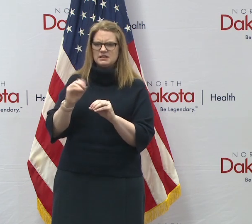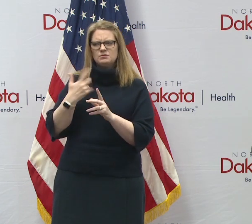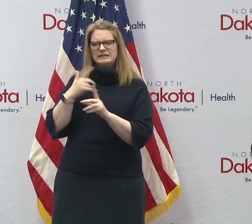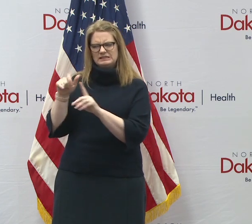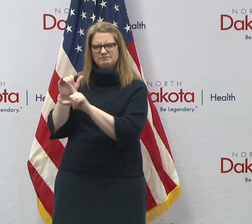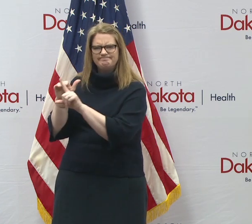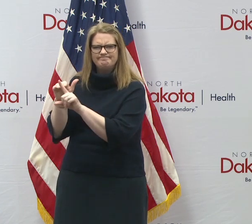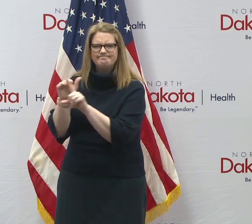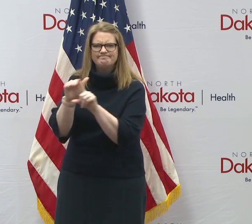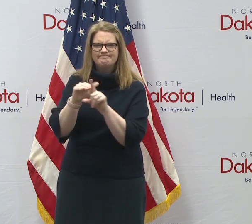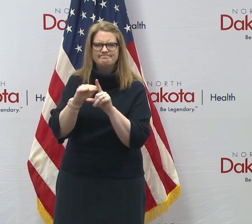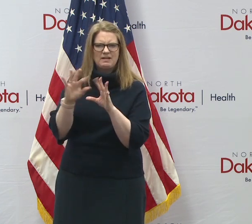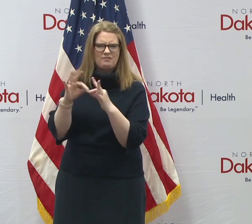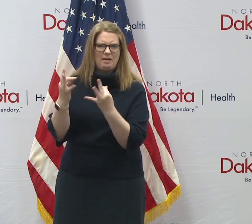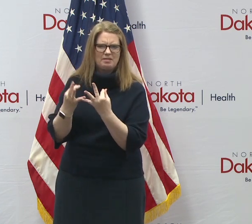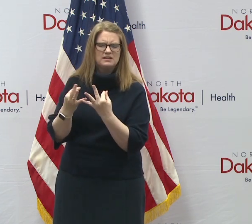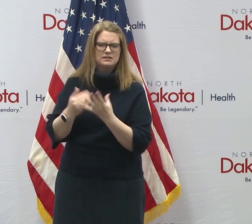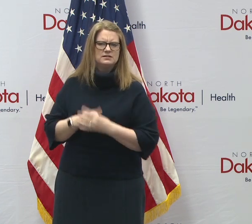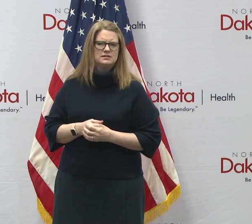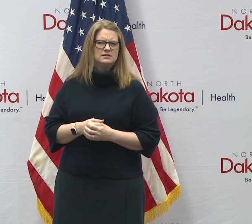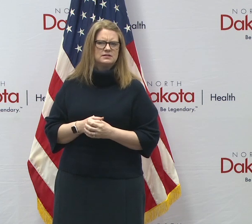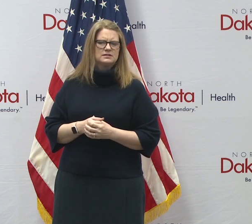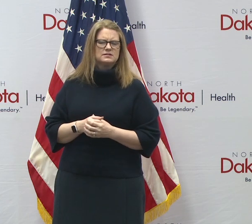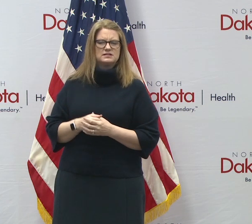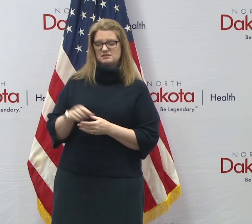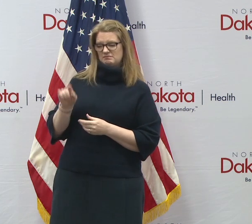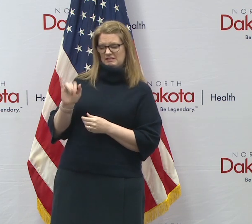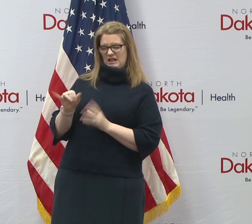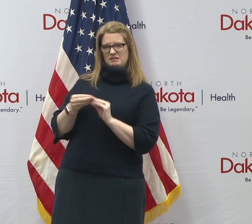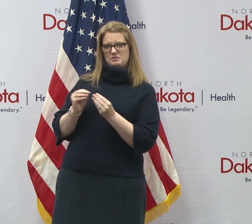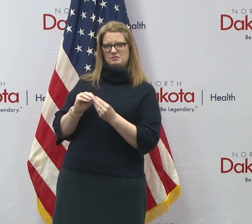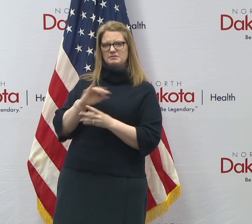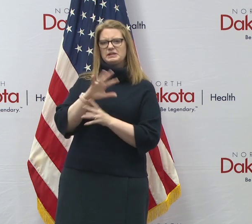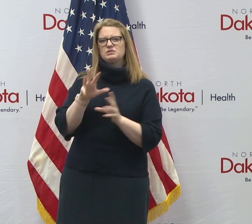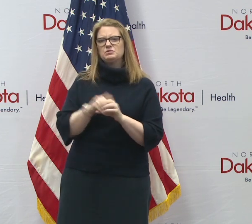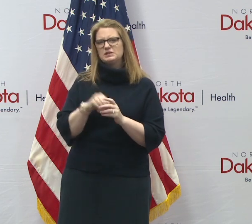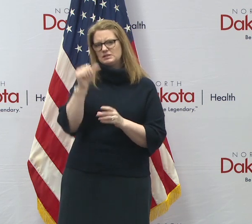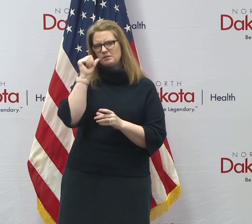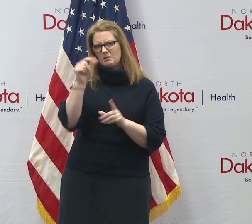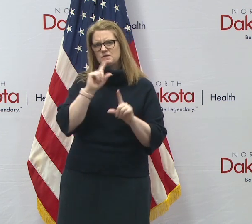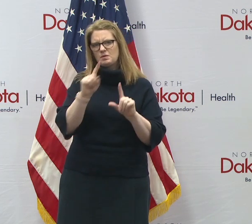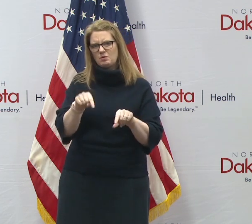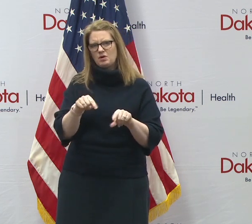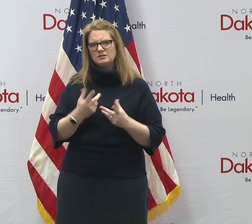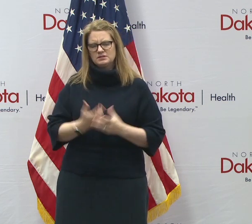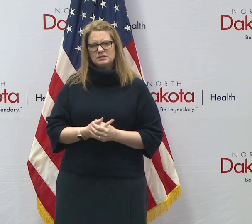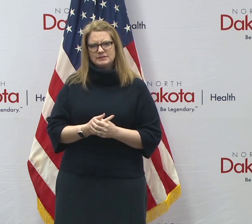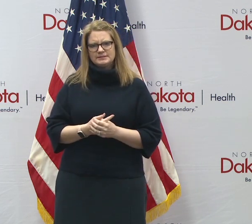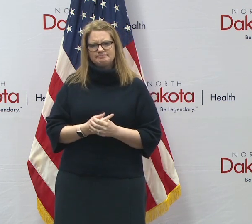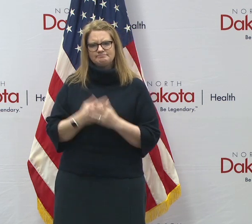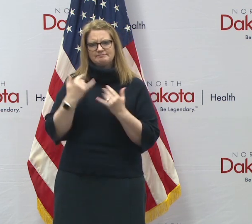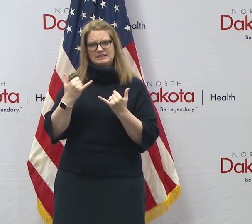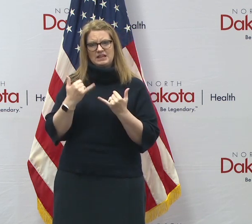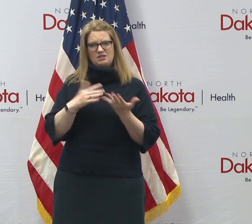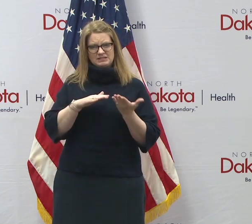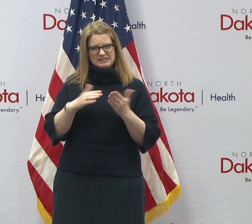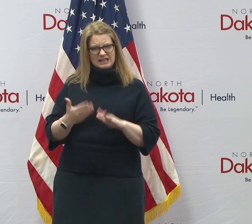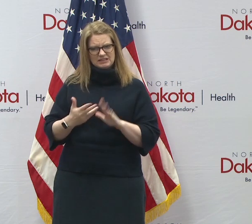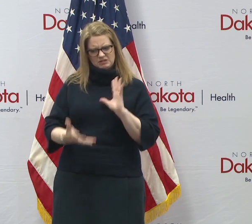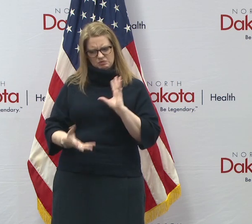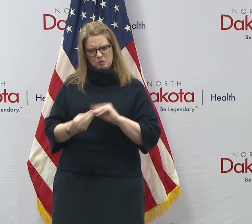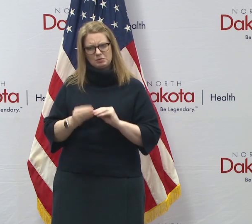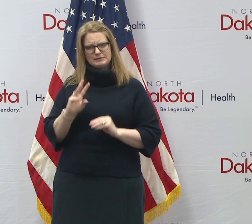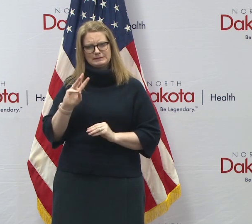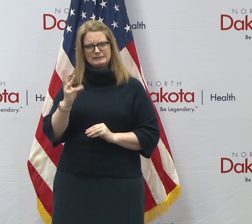relatives. So those will be in tomorrow's report. This will bump up to six tomorrow.